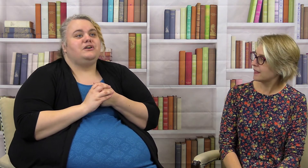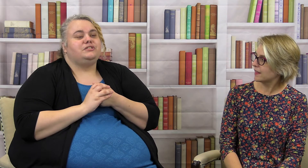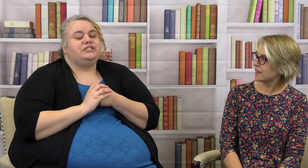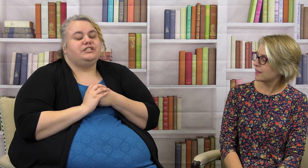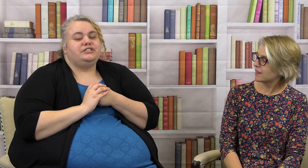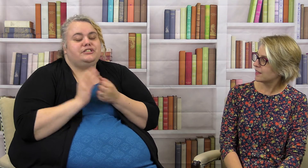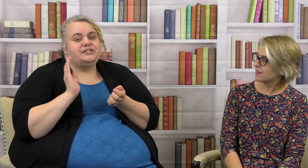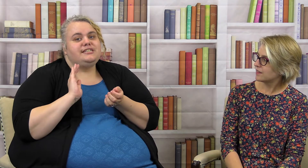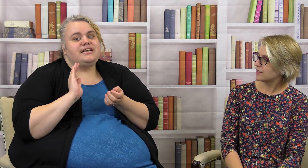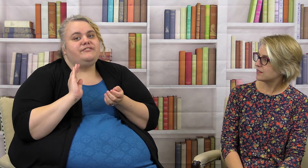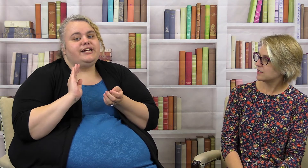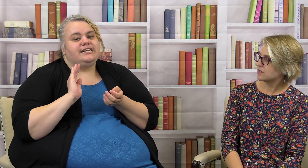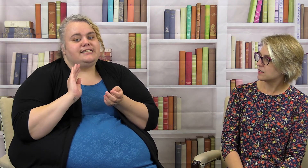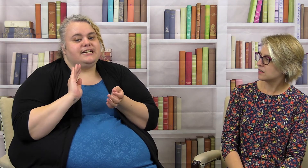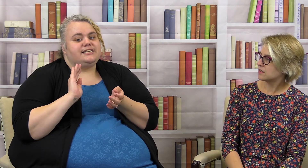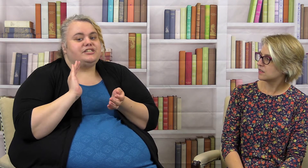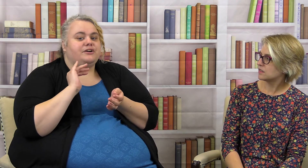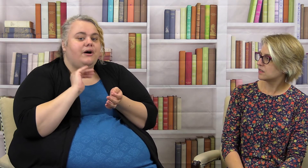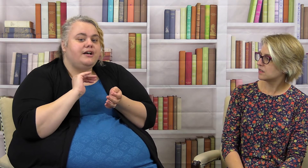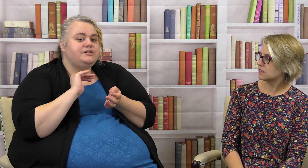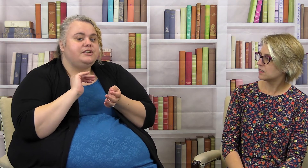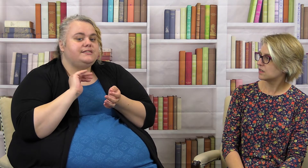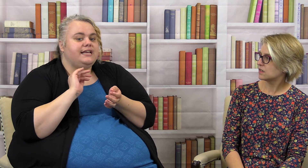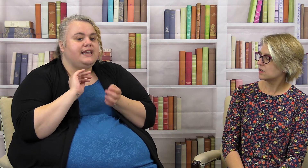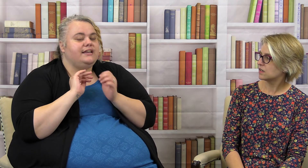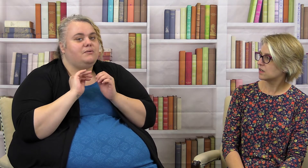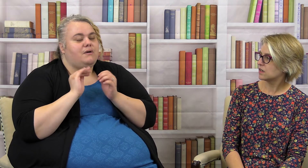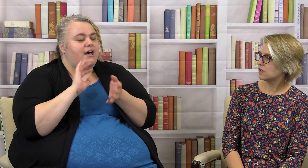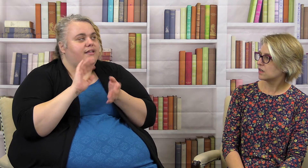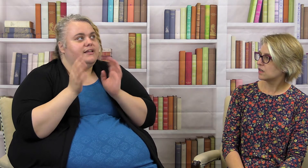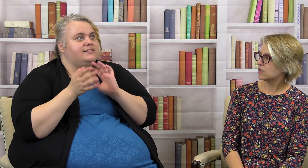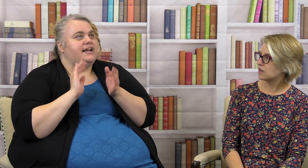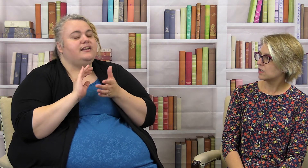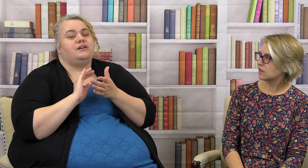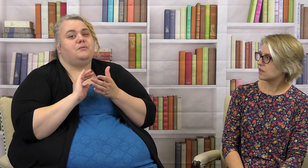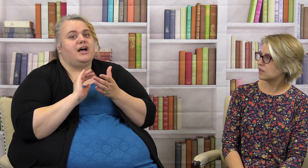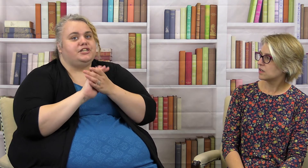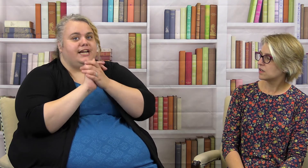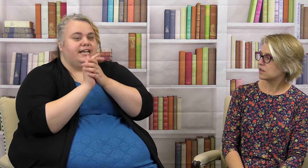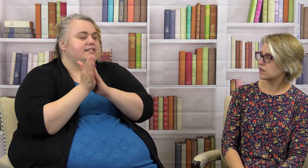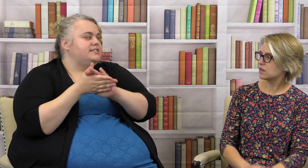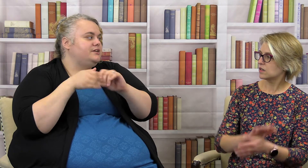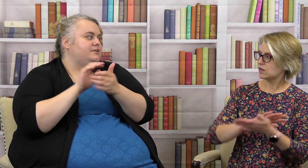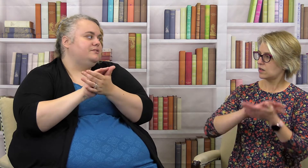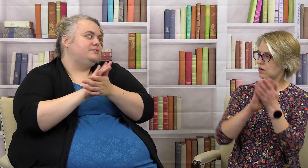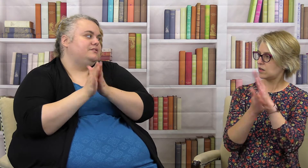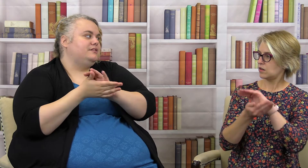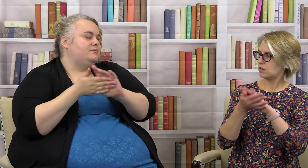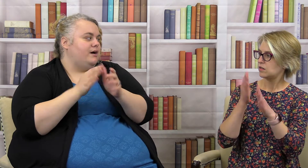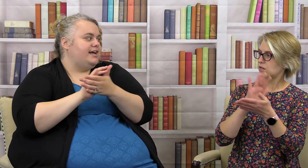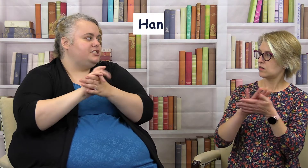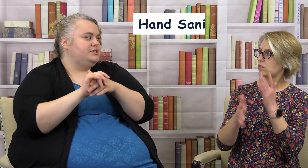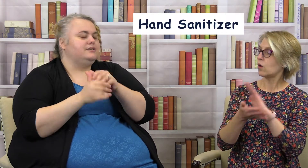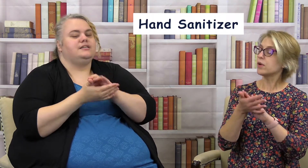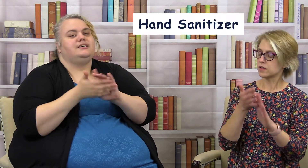to do the sign for hand sanitizer you also use the handle uh the sign to wash your hands so wash okay